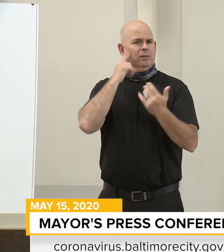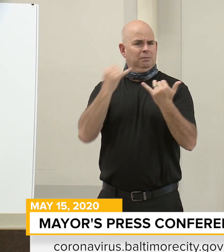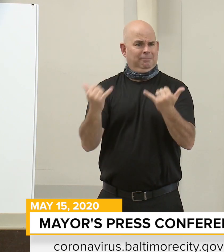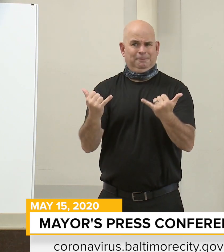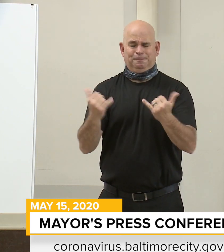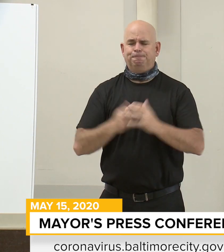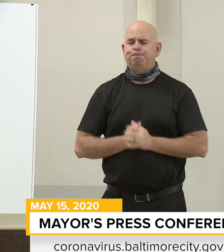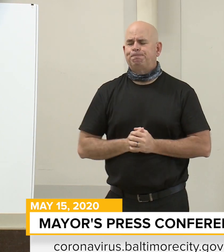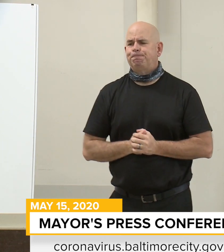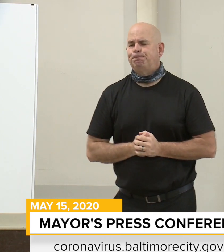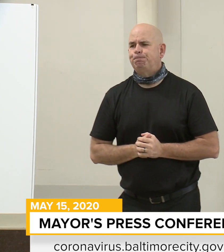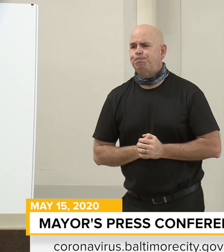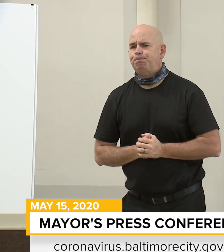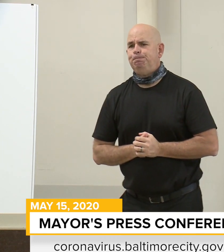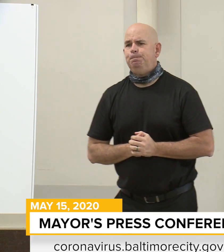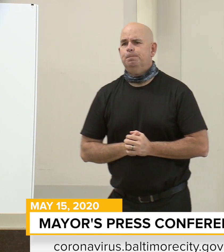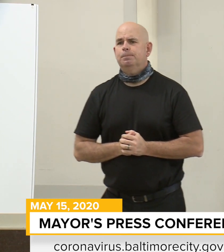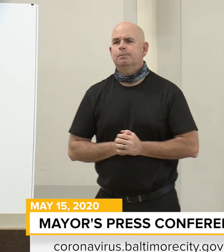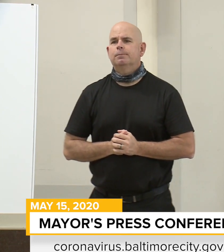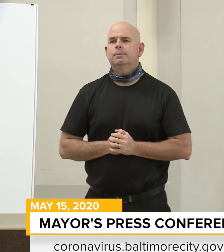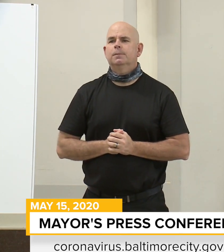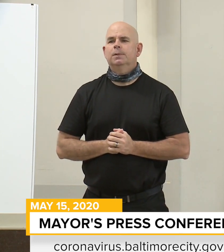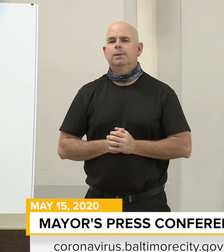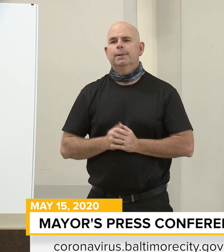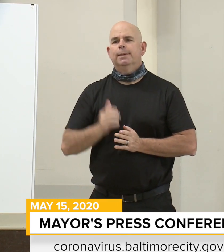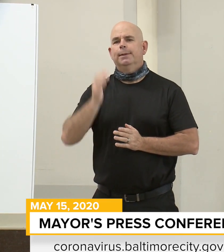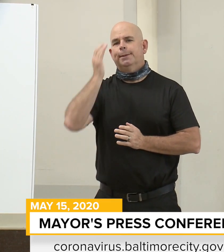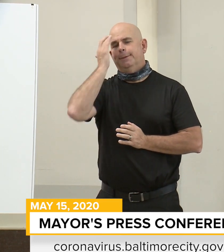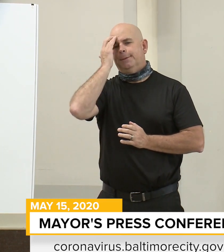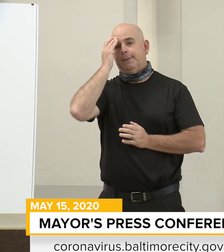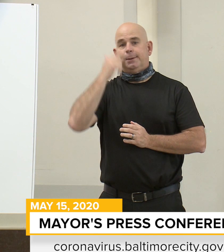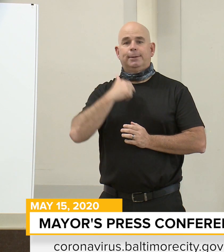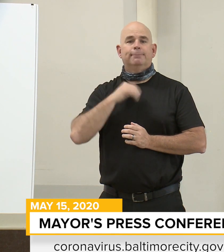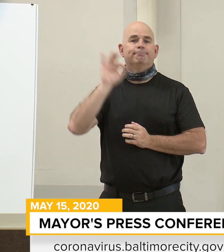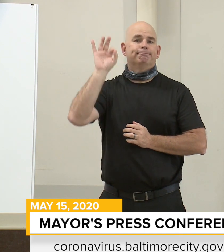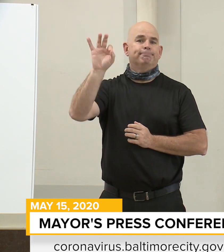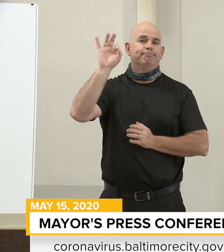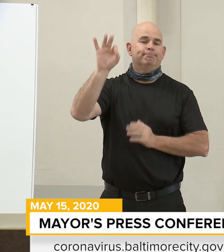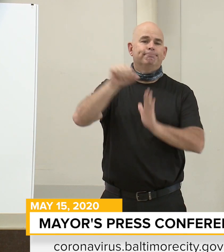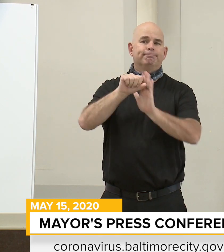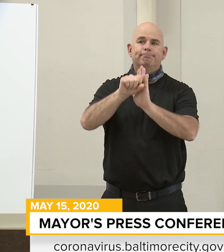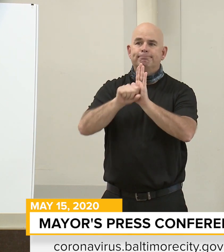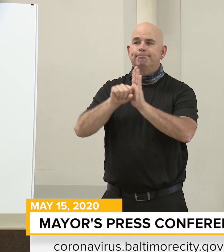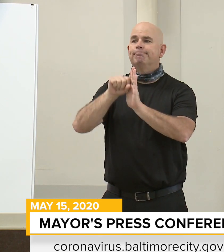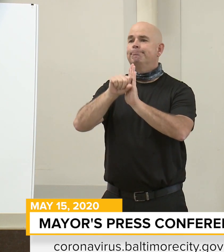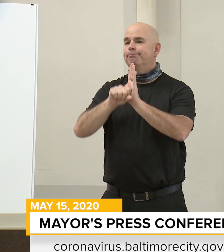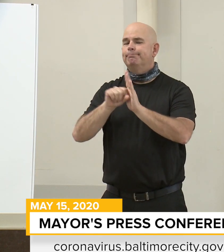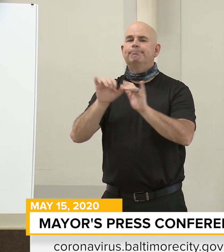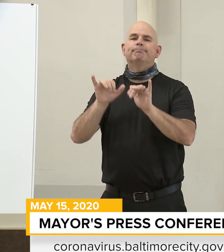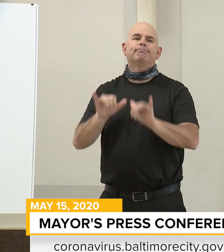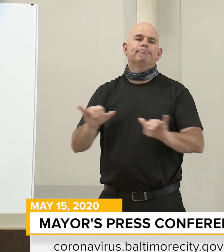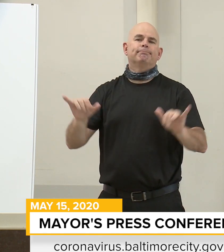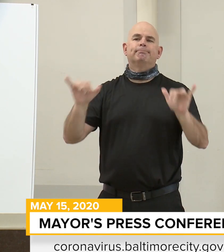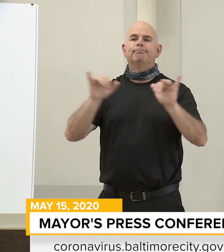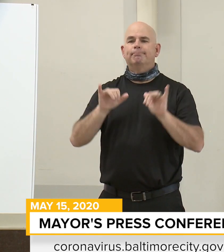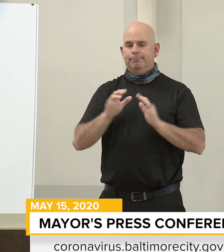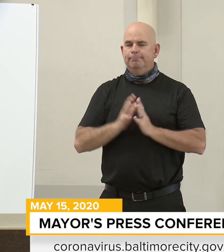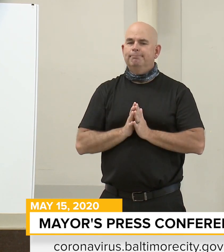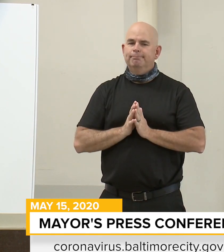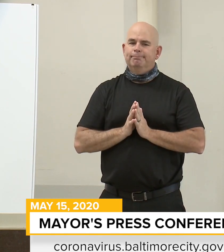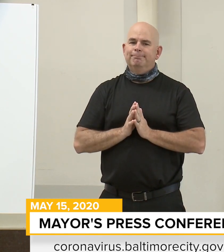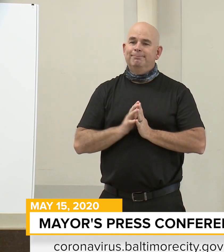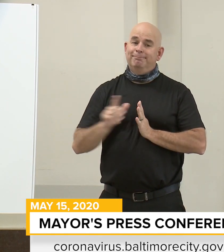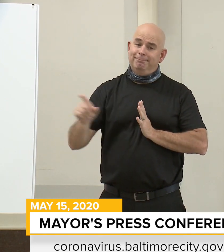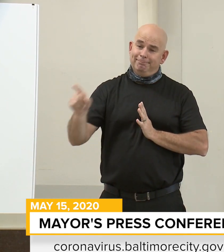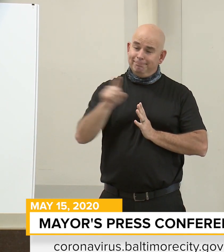I know I probably sound like a broken record, because I know I do, because I keep saying the same message every week, but it's that important. We need everyone to